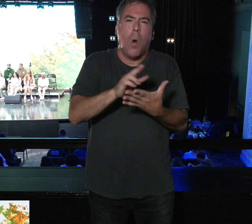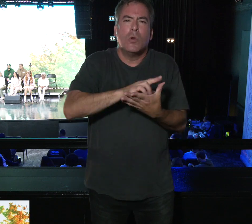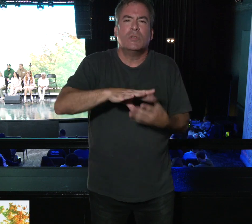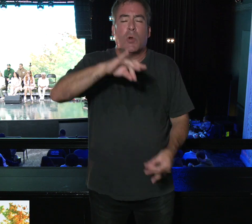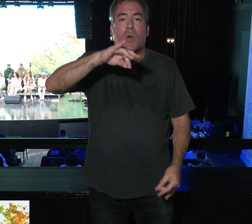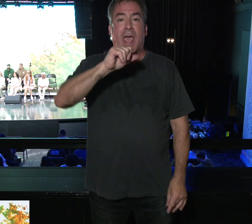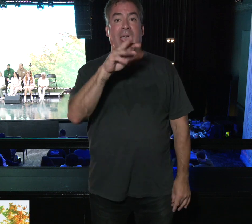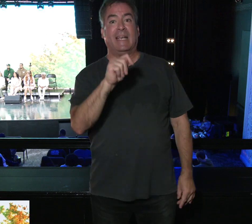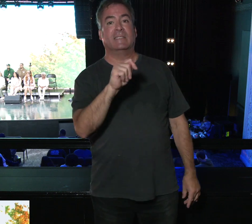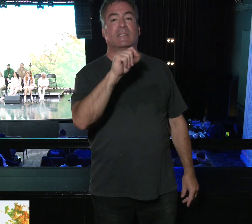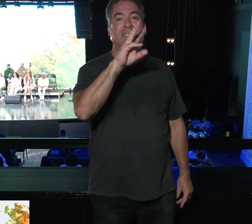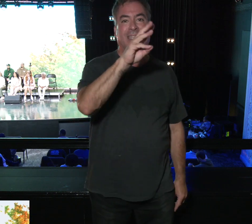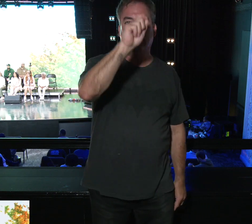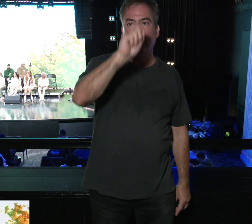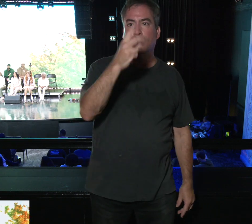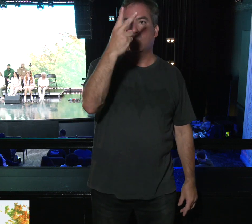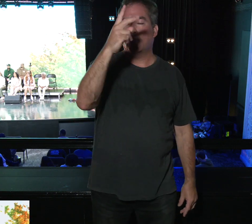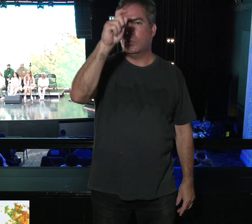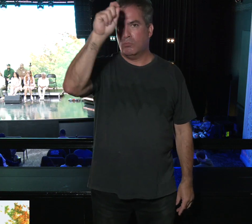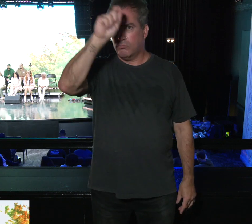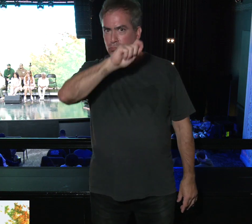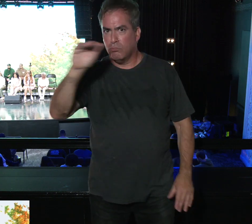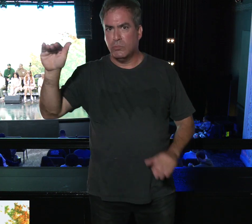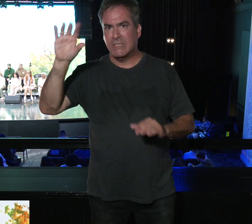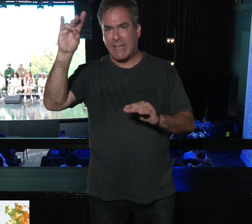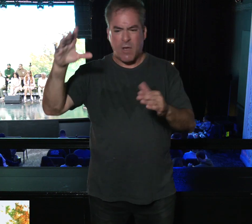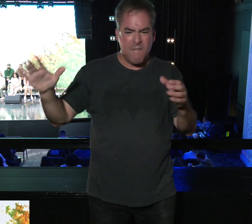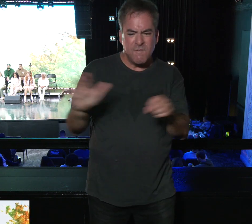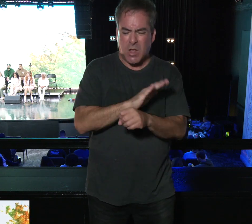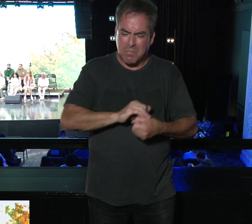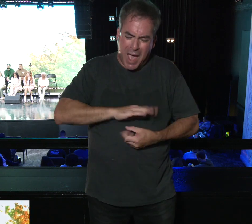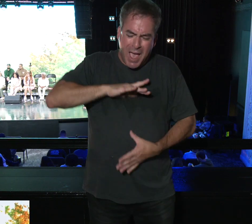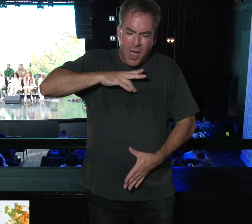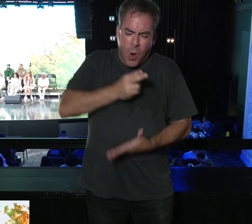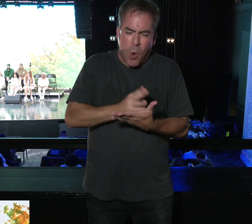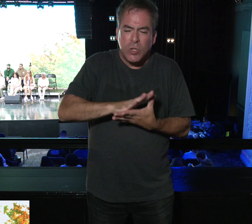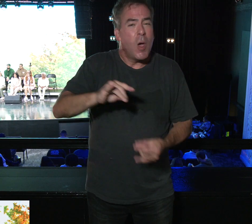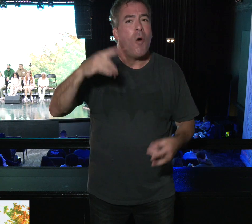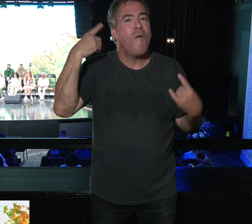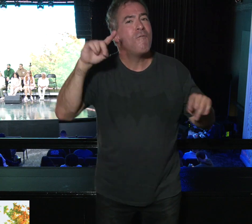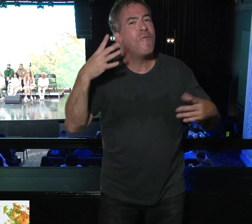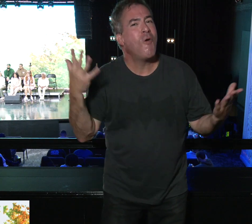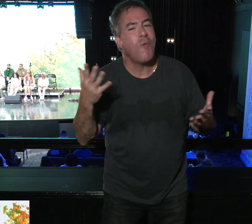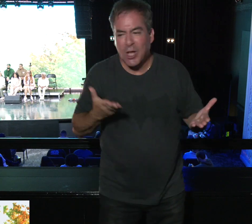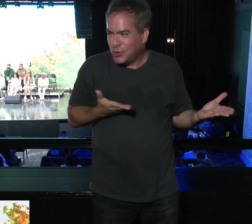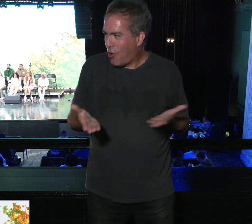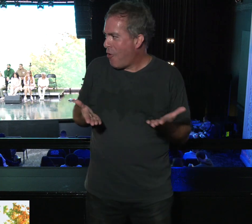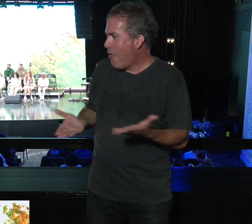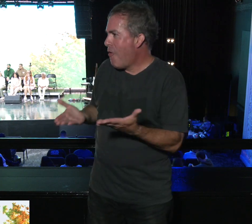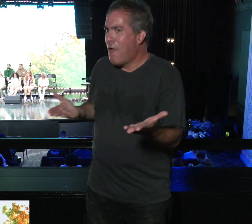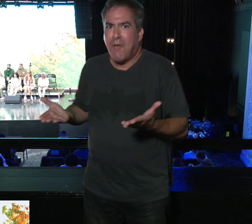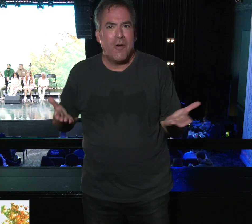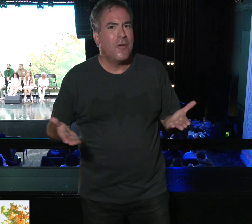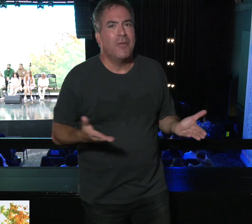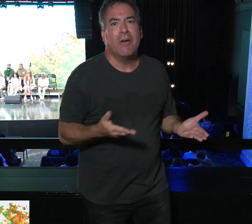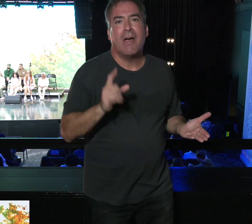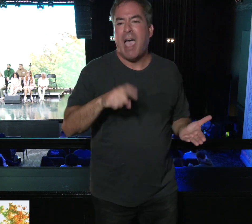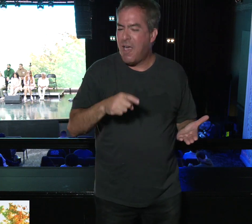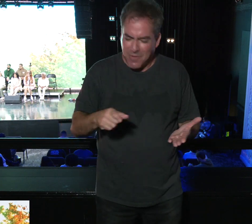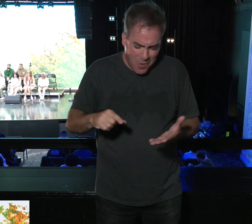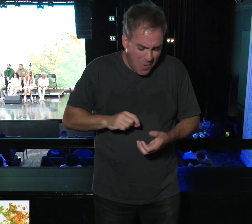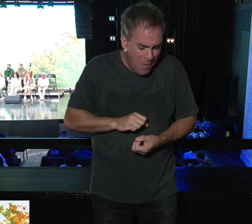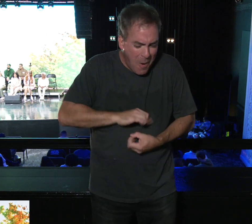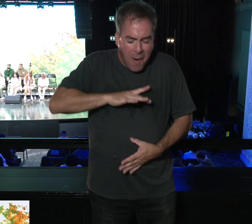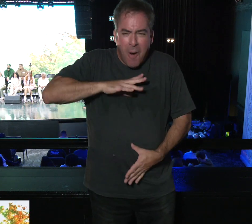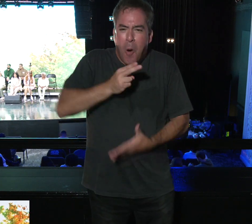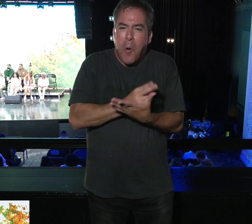Acts 6, choose seven men full of wisdom and full of the Holy Spirit. Why? To serve tables. Even to be waiters, they had to be full of the